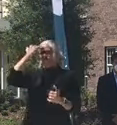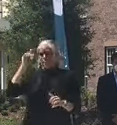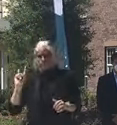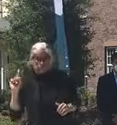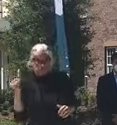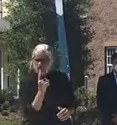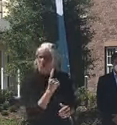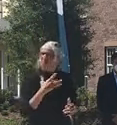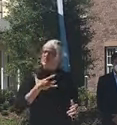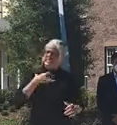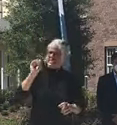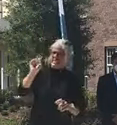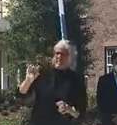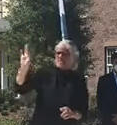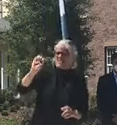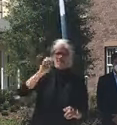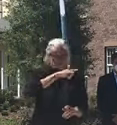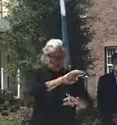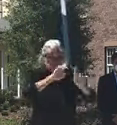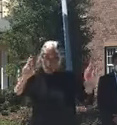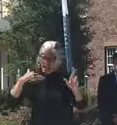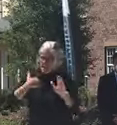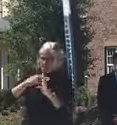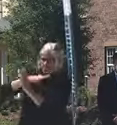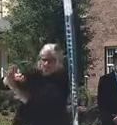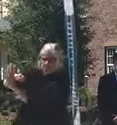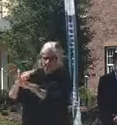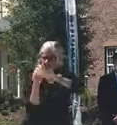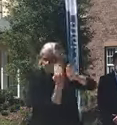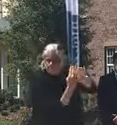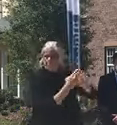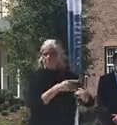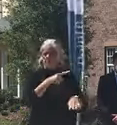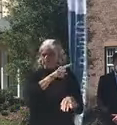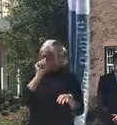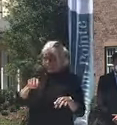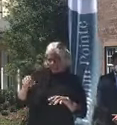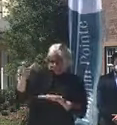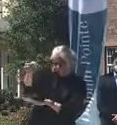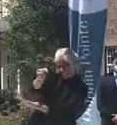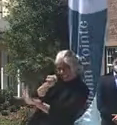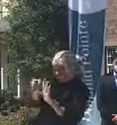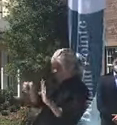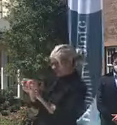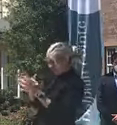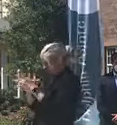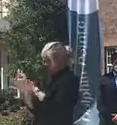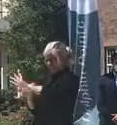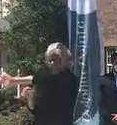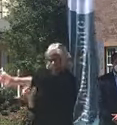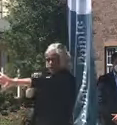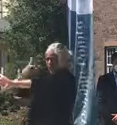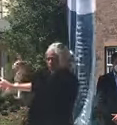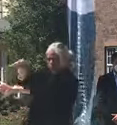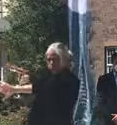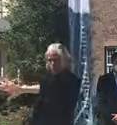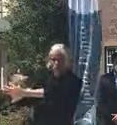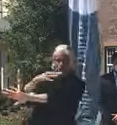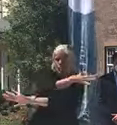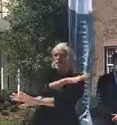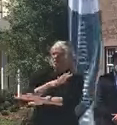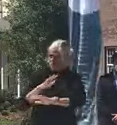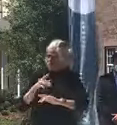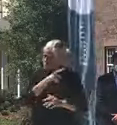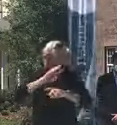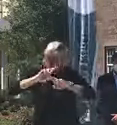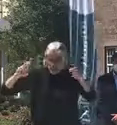environment, in an environment where they're able to effectively isolate COVID-positive patients and obviate a